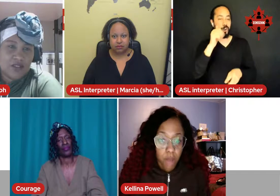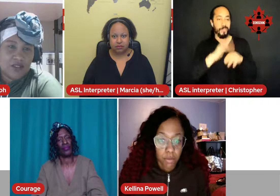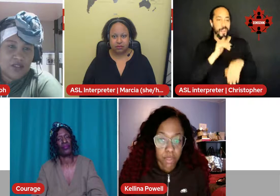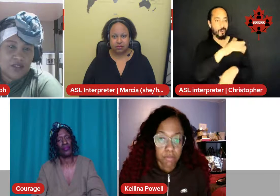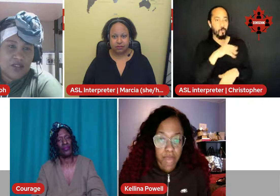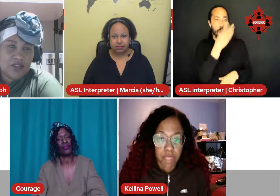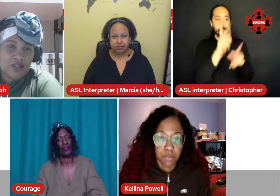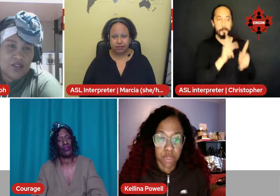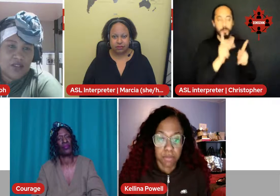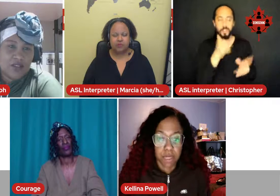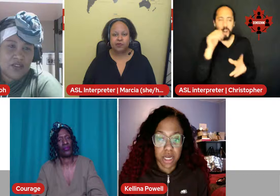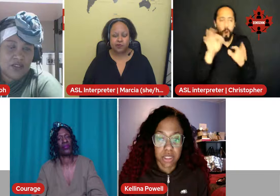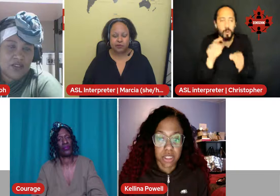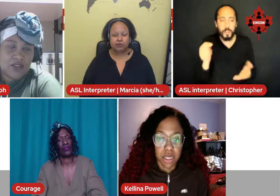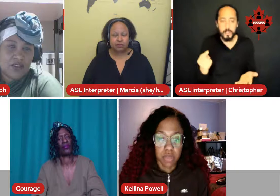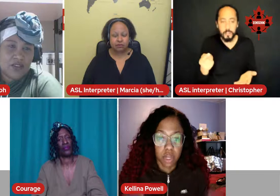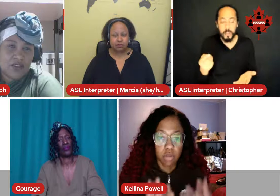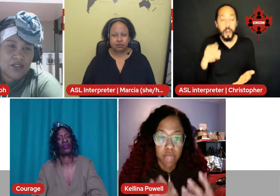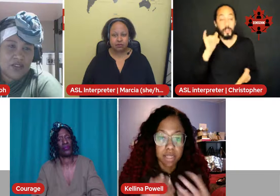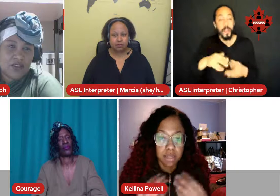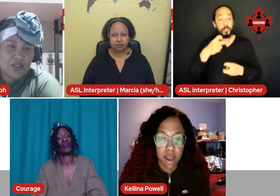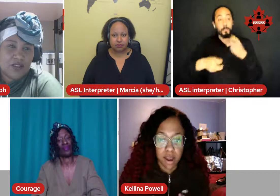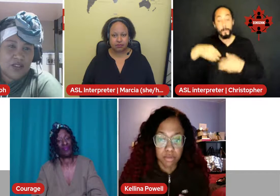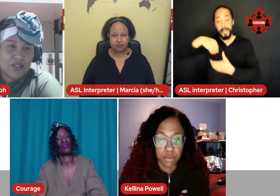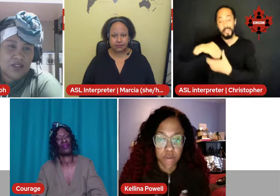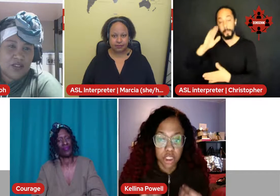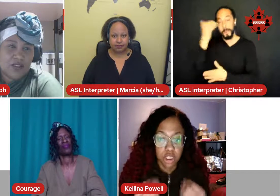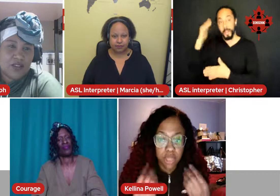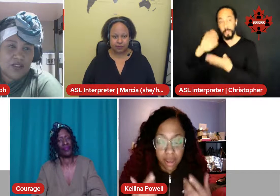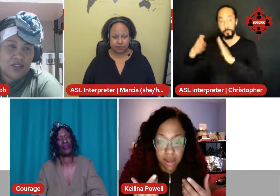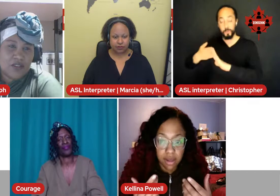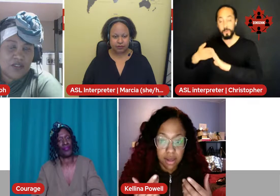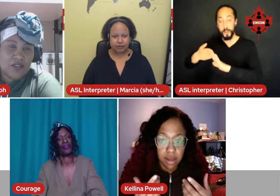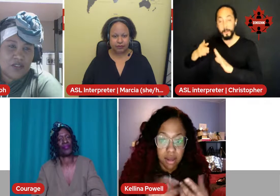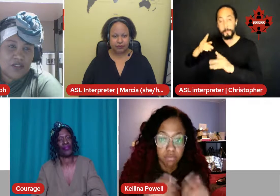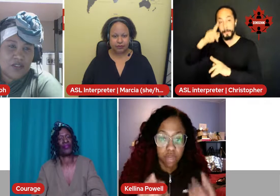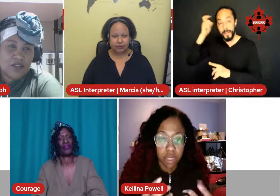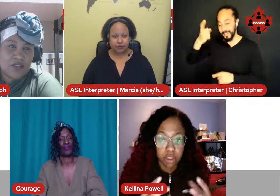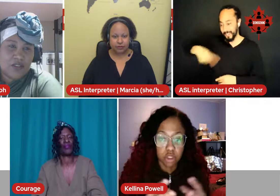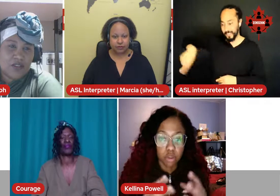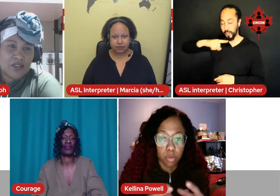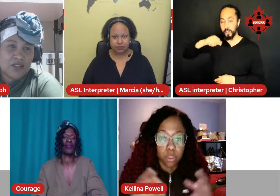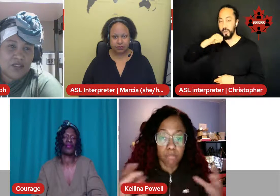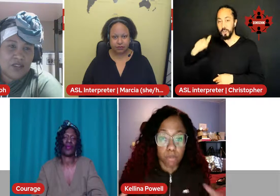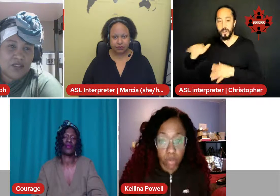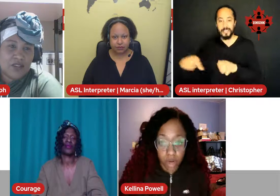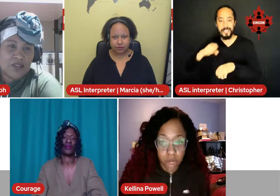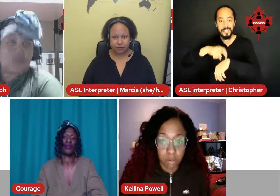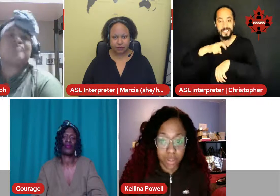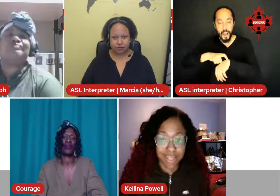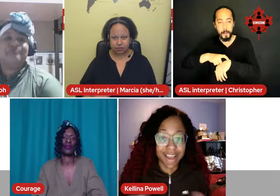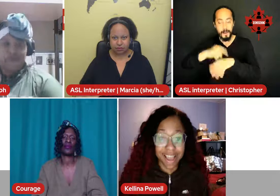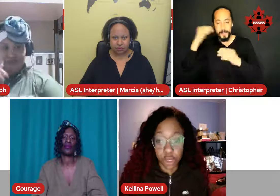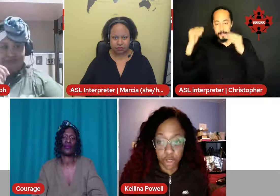problem in the black community. Because they don't take the time to actually think and realize there's so much more important than anger.